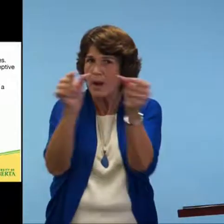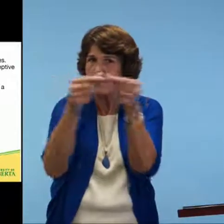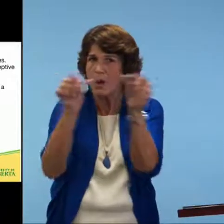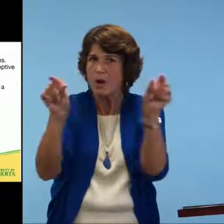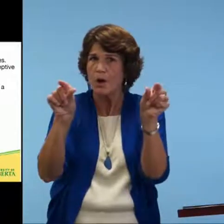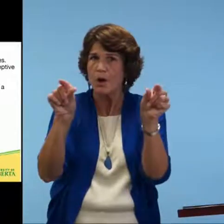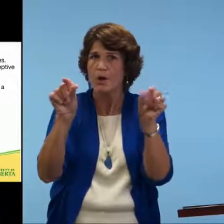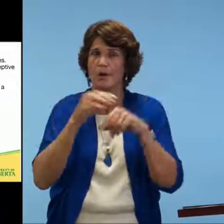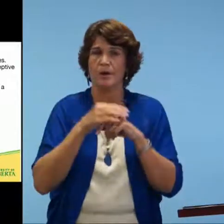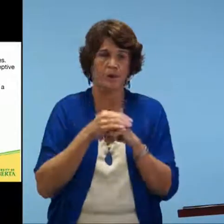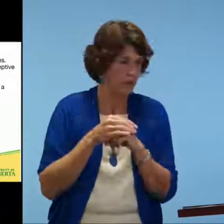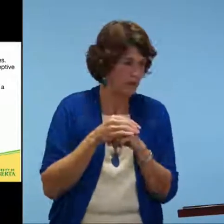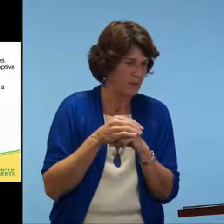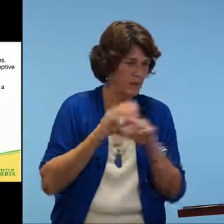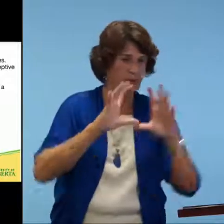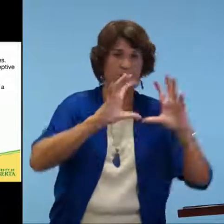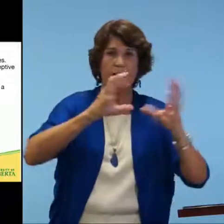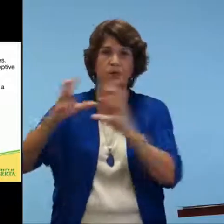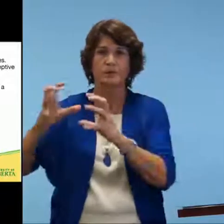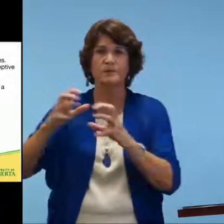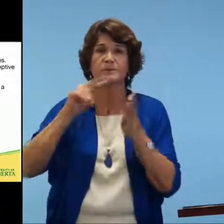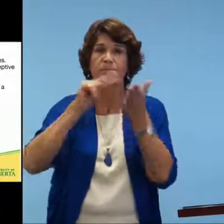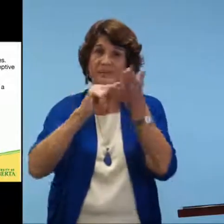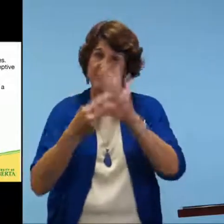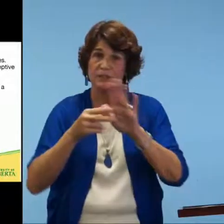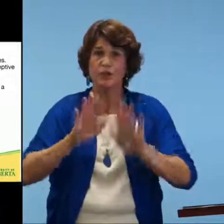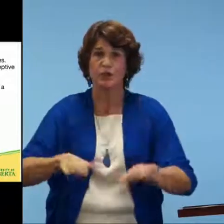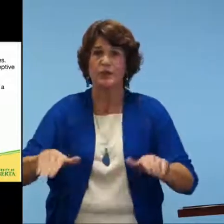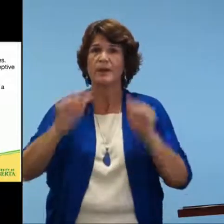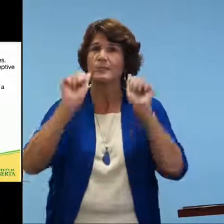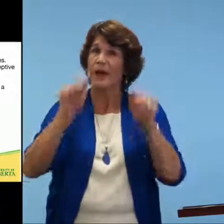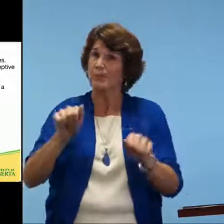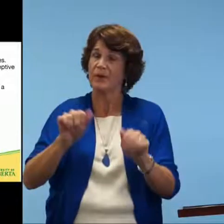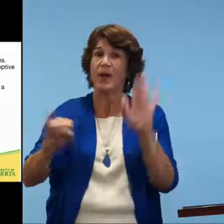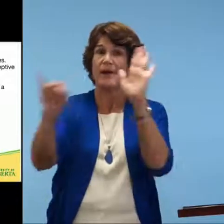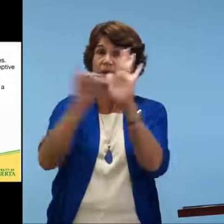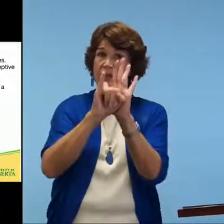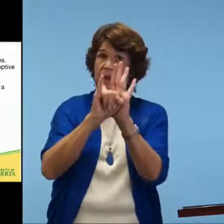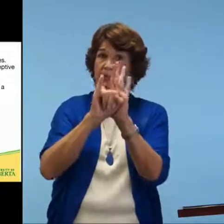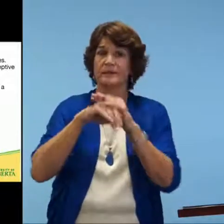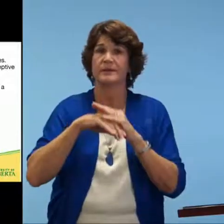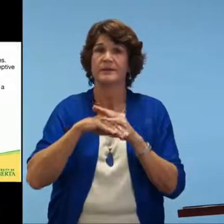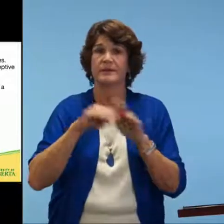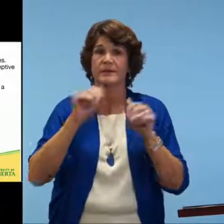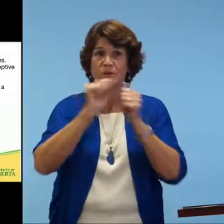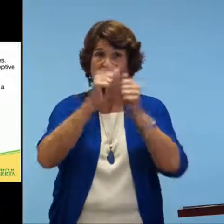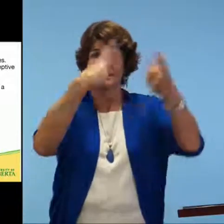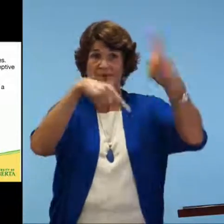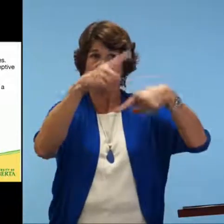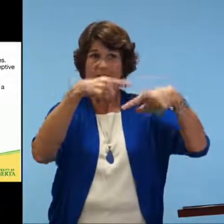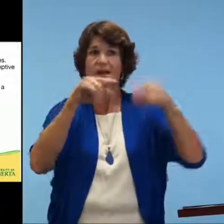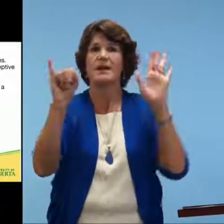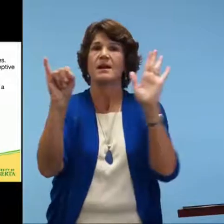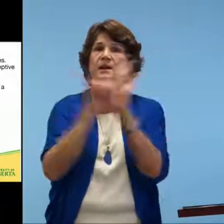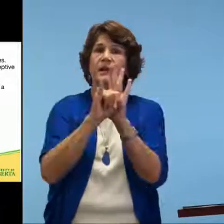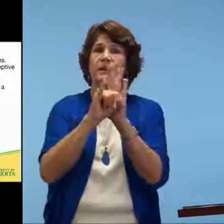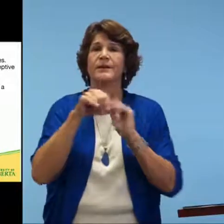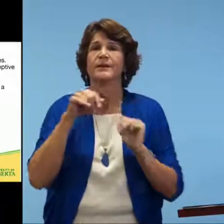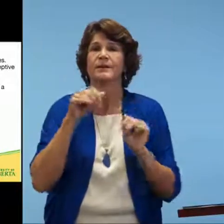And in this test, we're looking for eight grammatical categories that children are able to identify. The sign that they